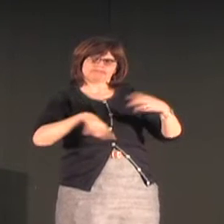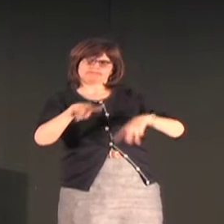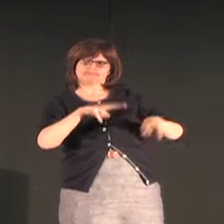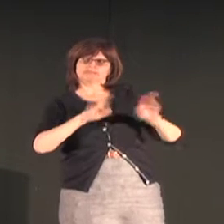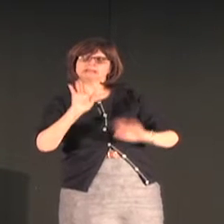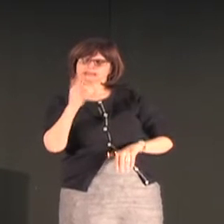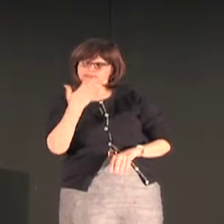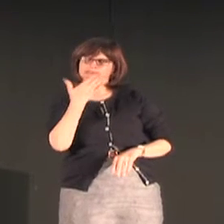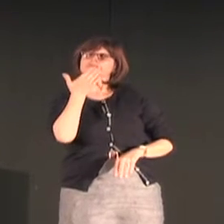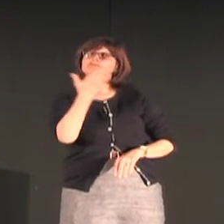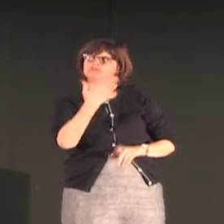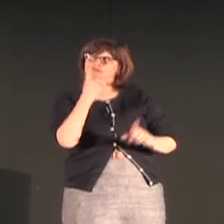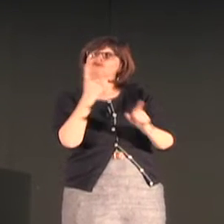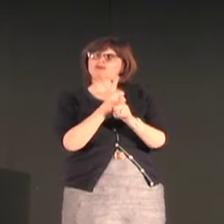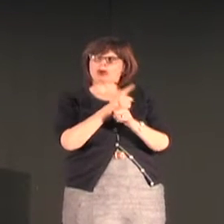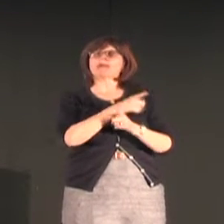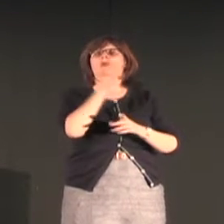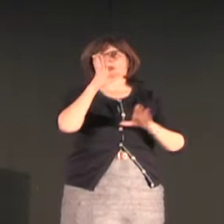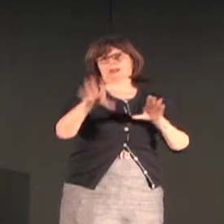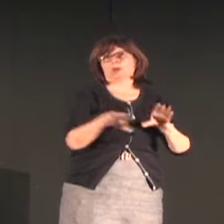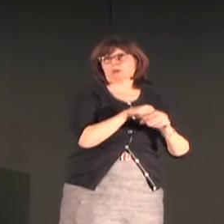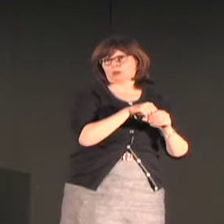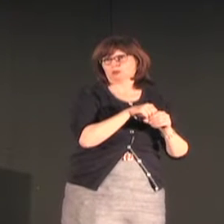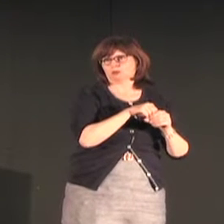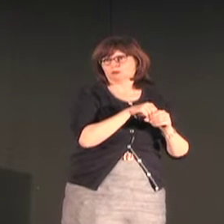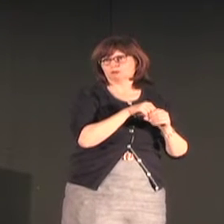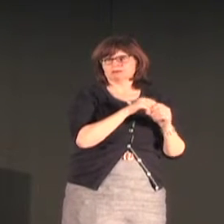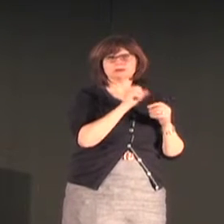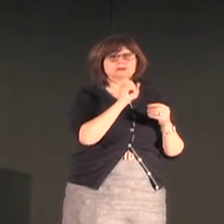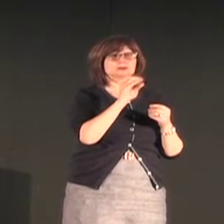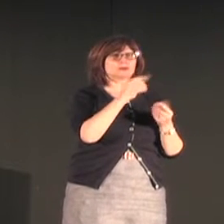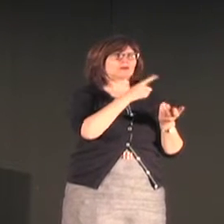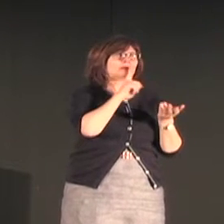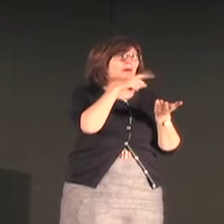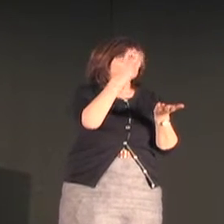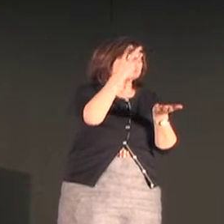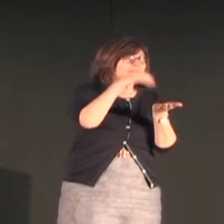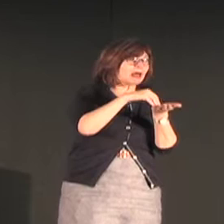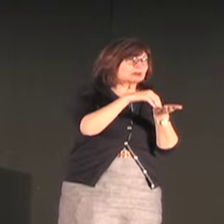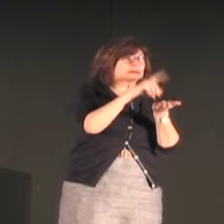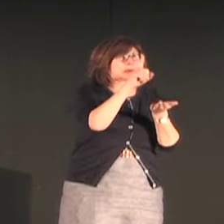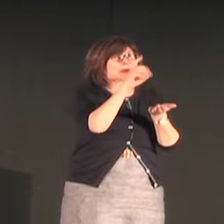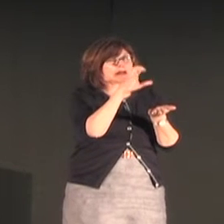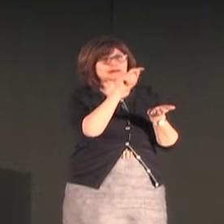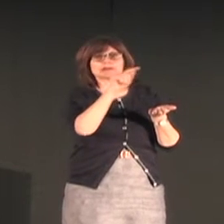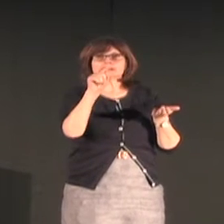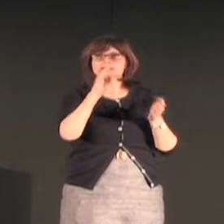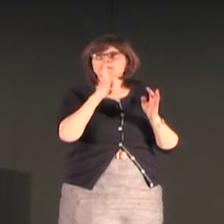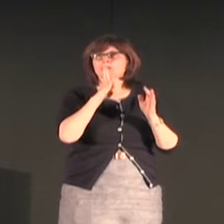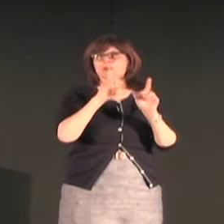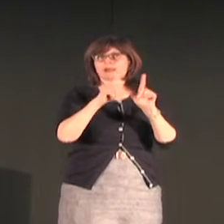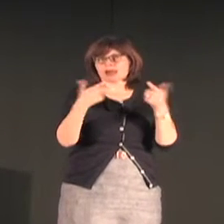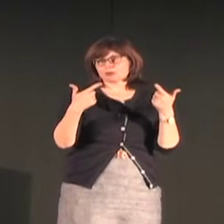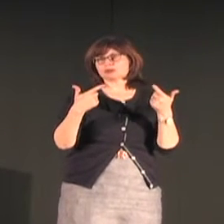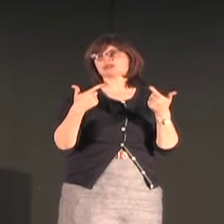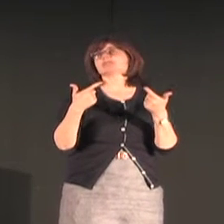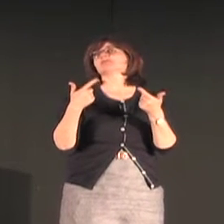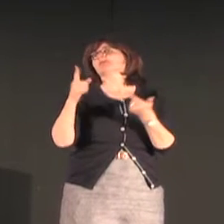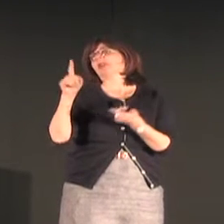And I think that's a low number because they are looking for appropriate documentation from people